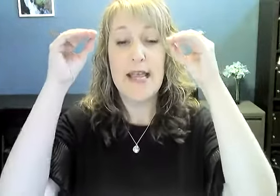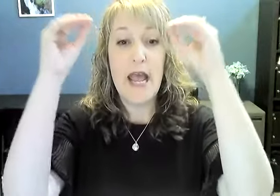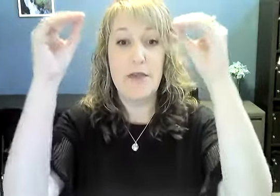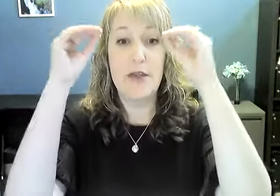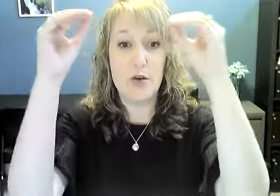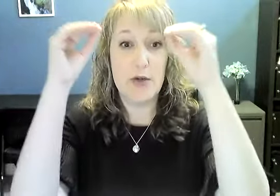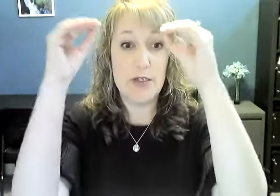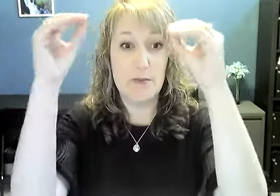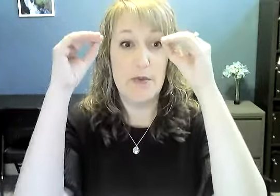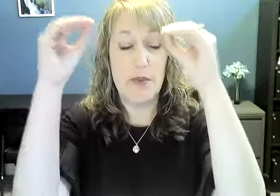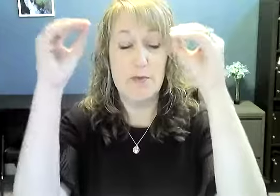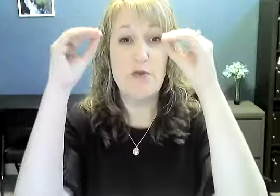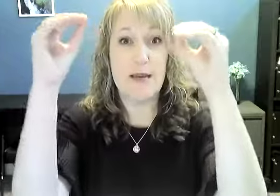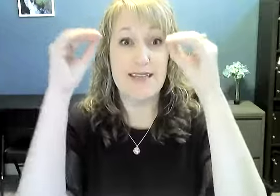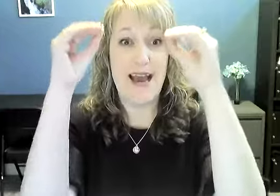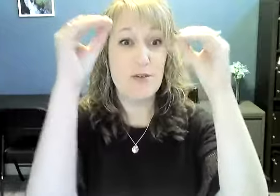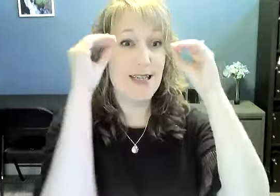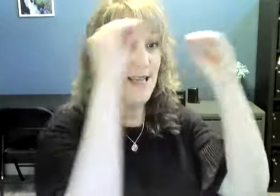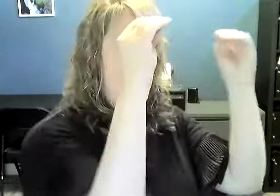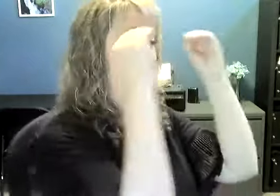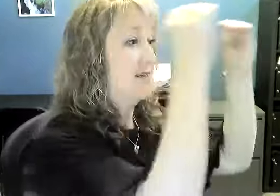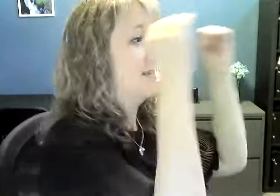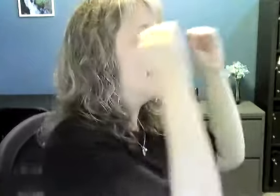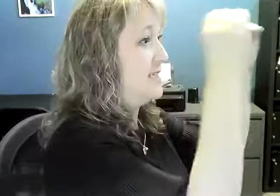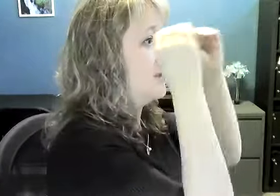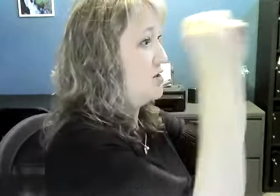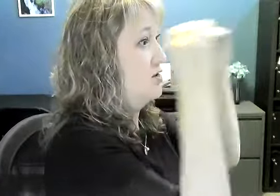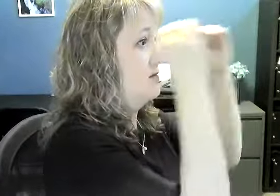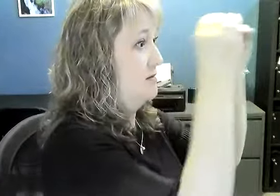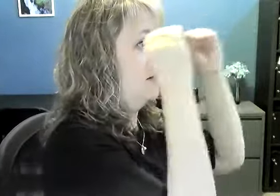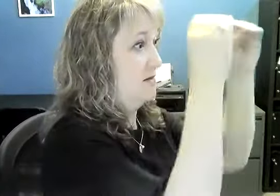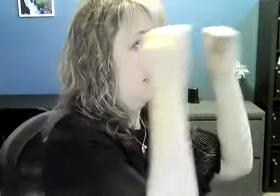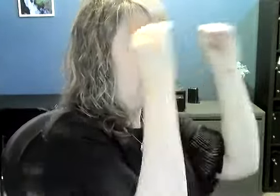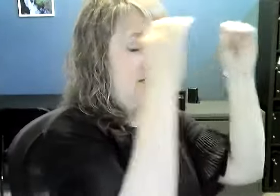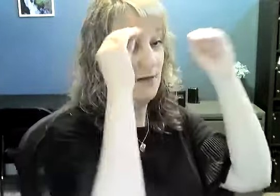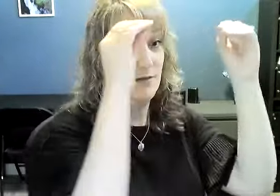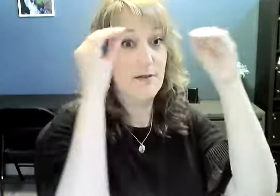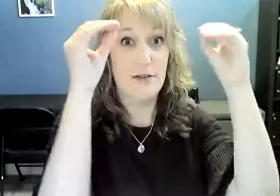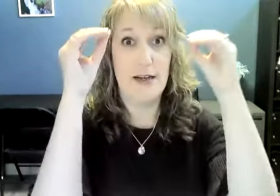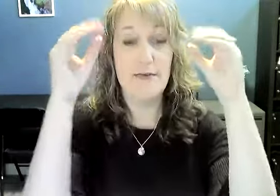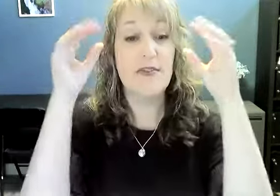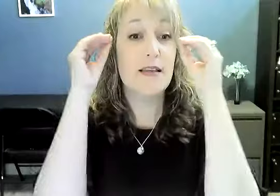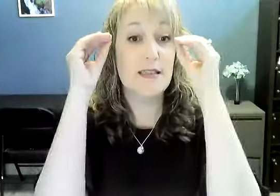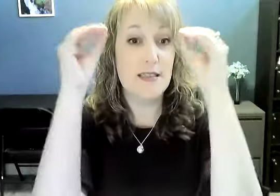And then you're going to, the movement comes out and in. Teach. Teach. Teach.